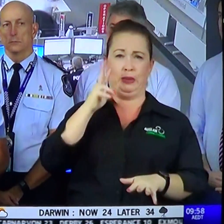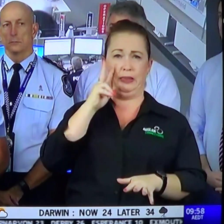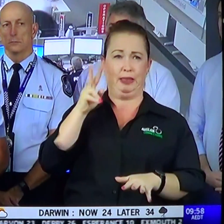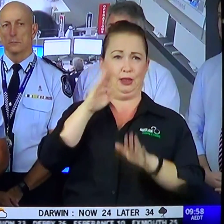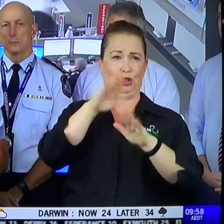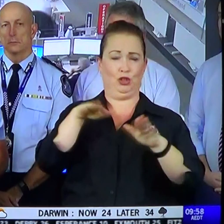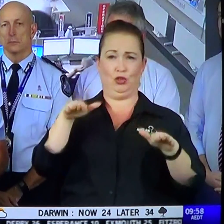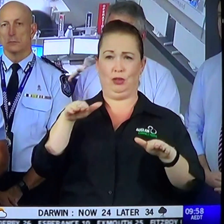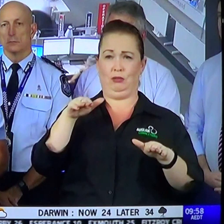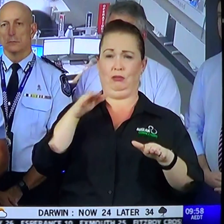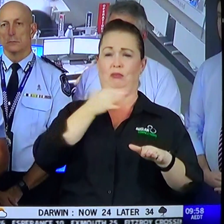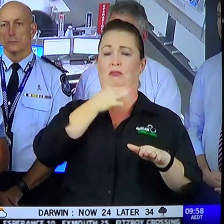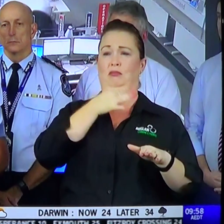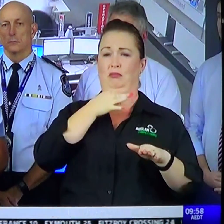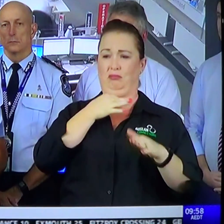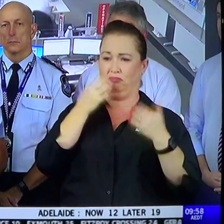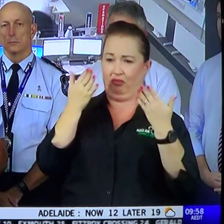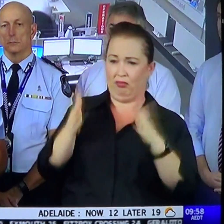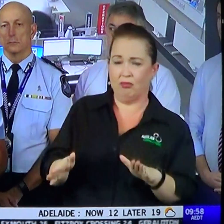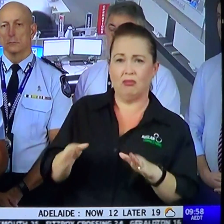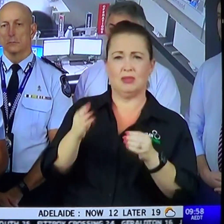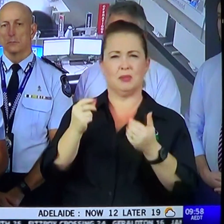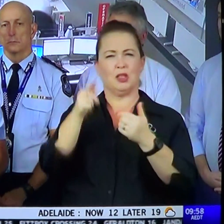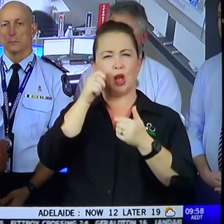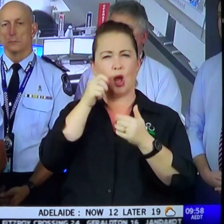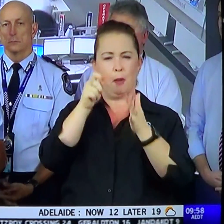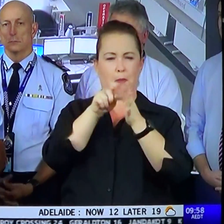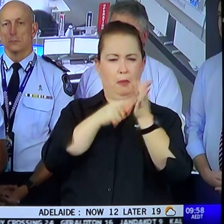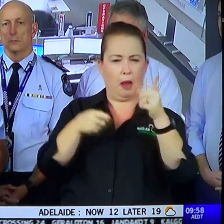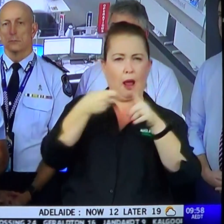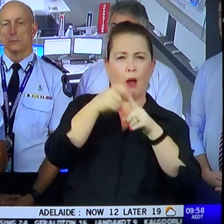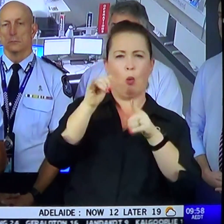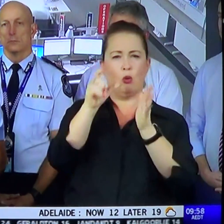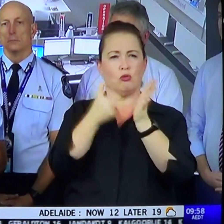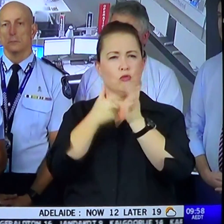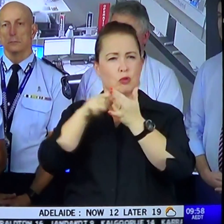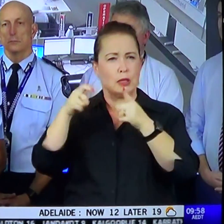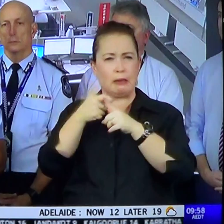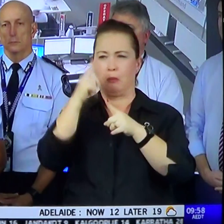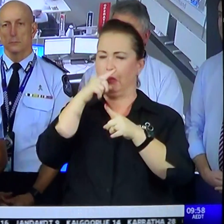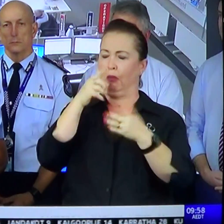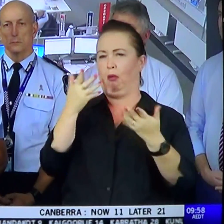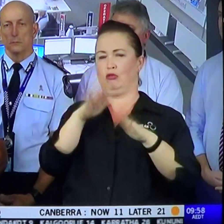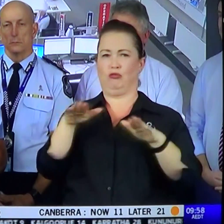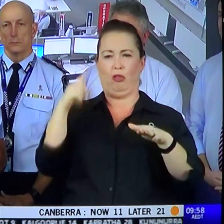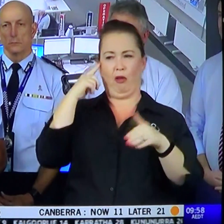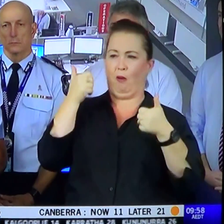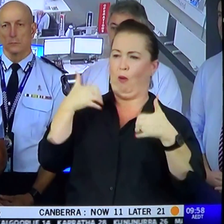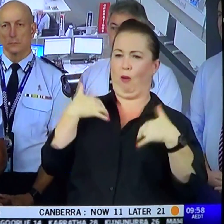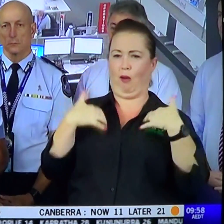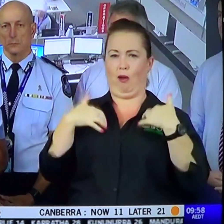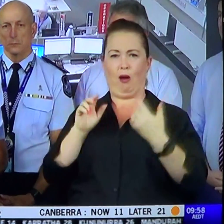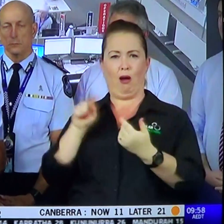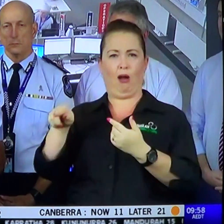kids getting out playing in water in parks, you know, creeks, whatever. So, parents, I'd ask you,